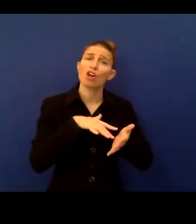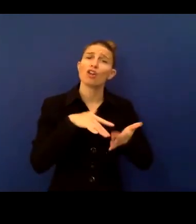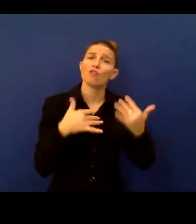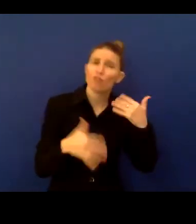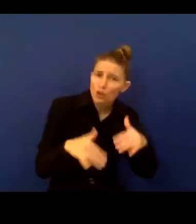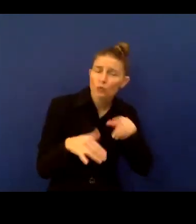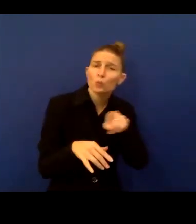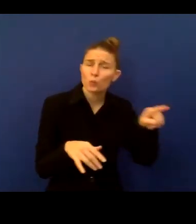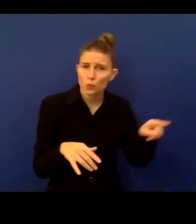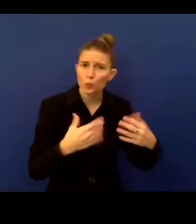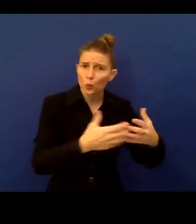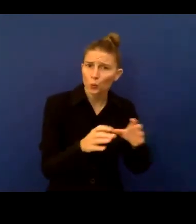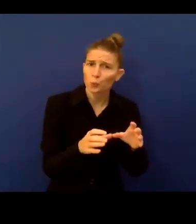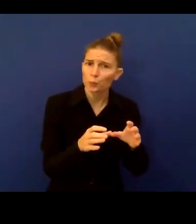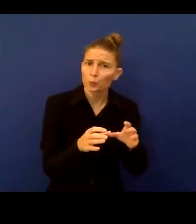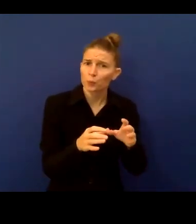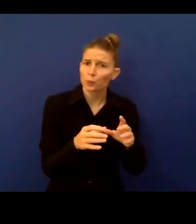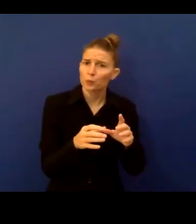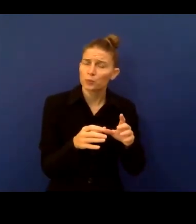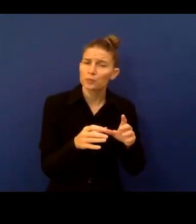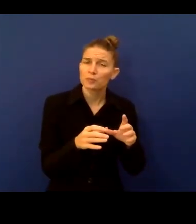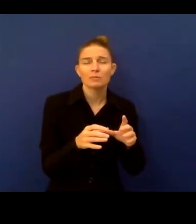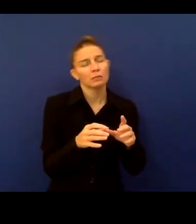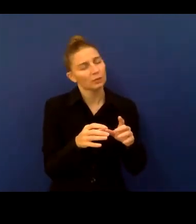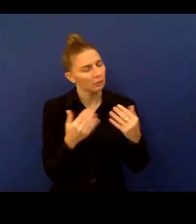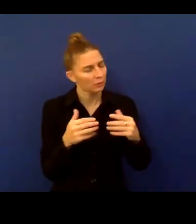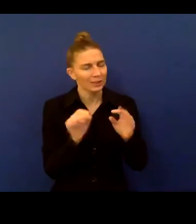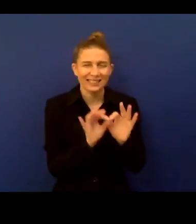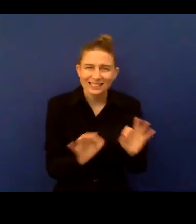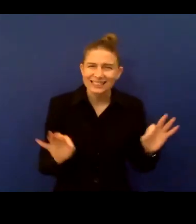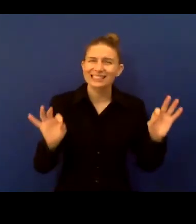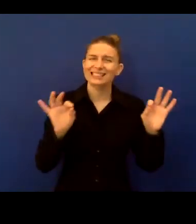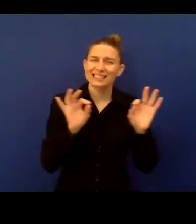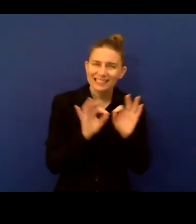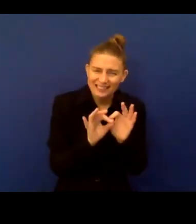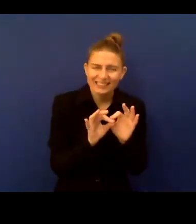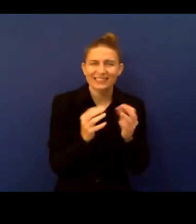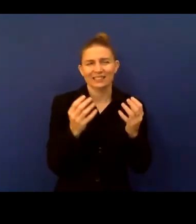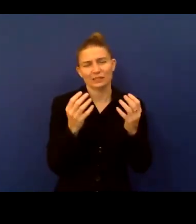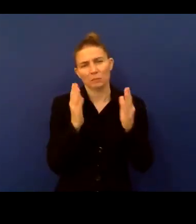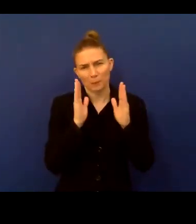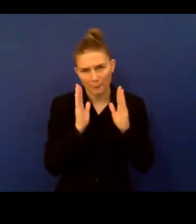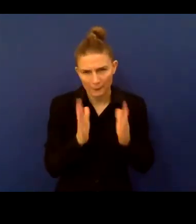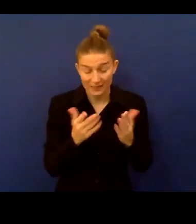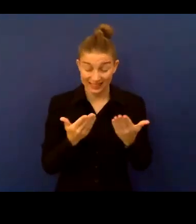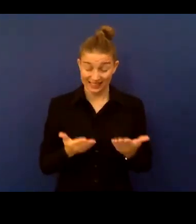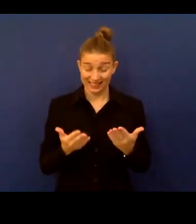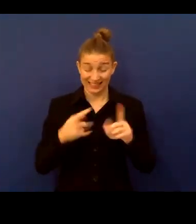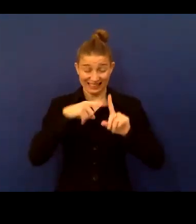especially key that we have good data on a disaggregate level.